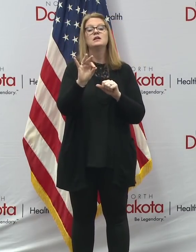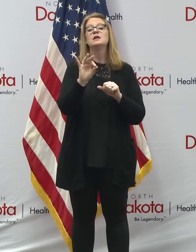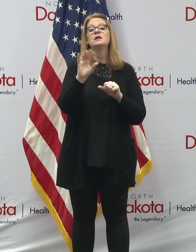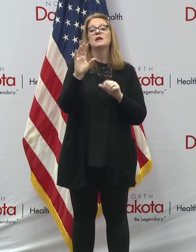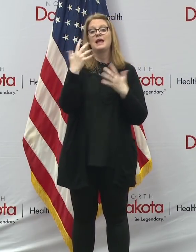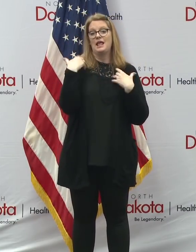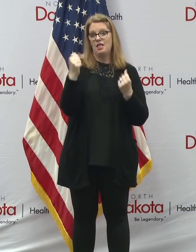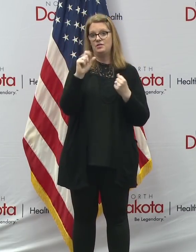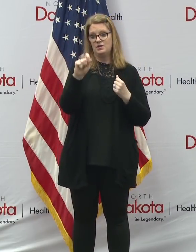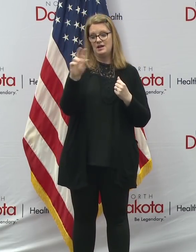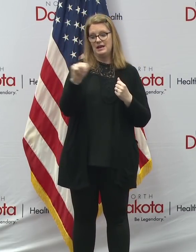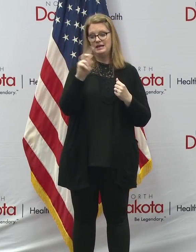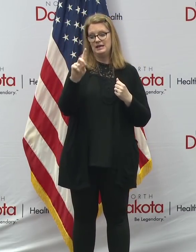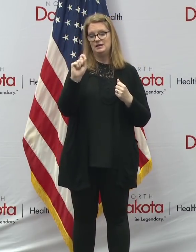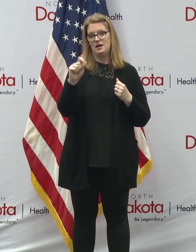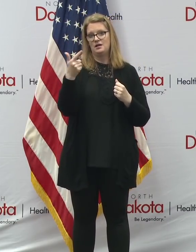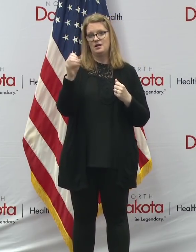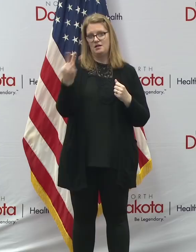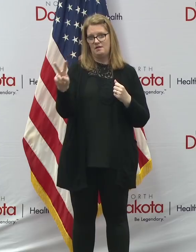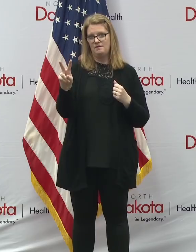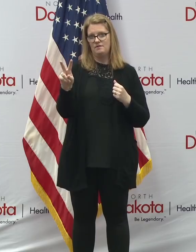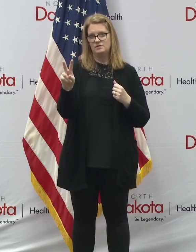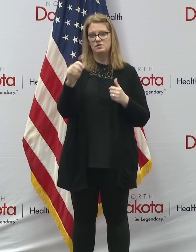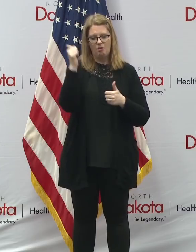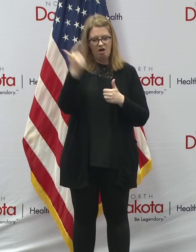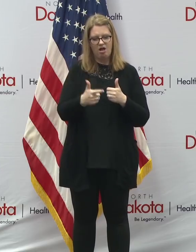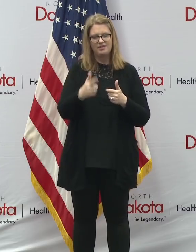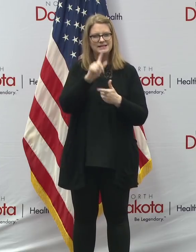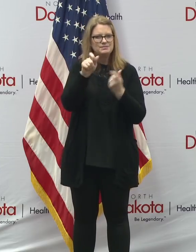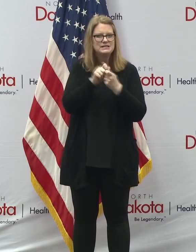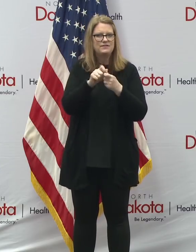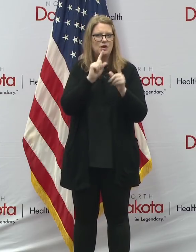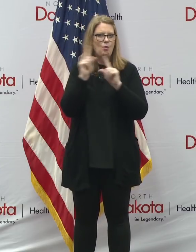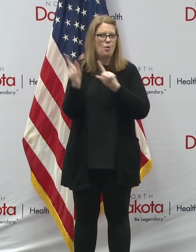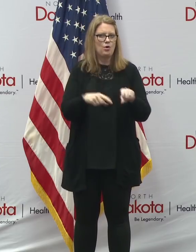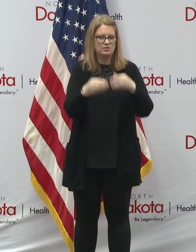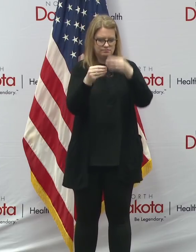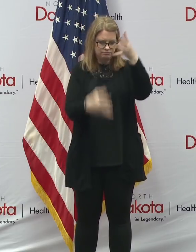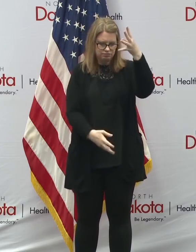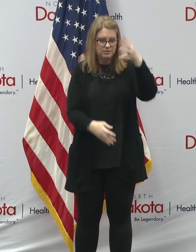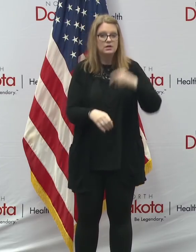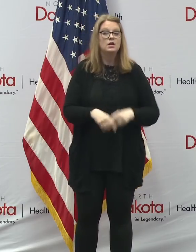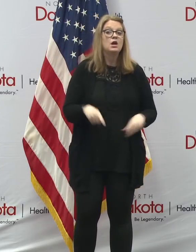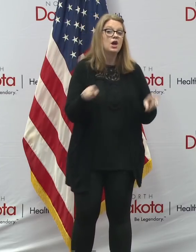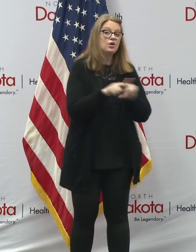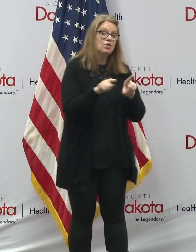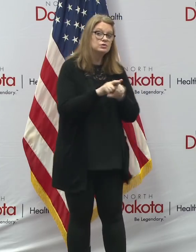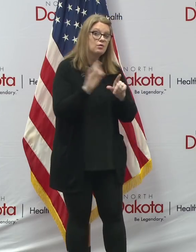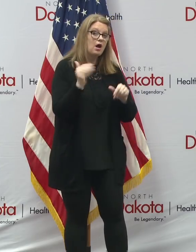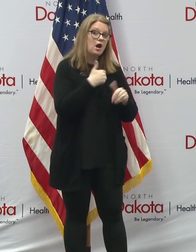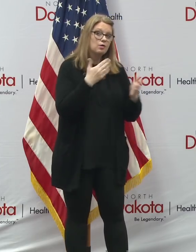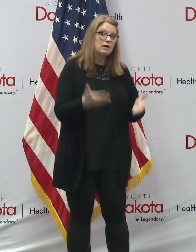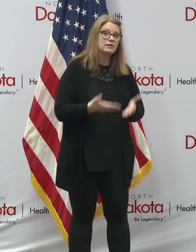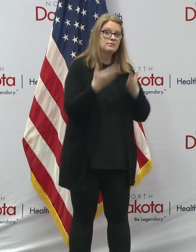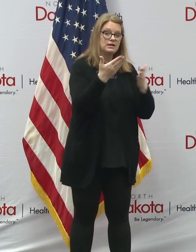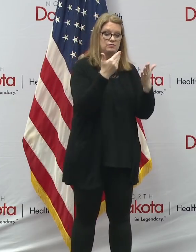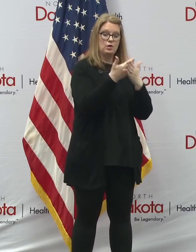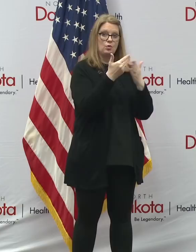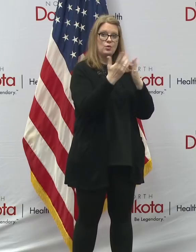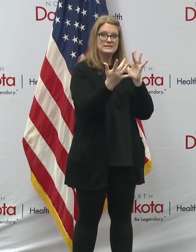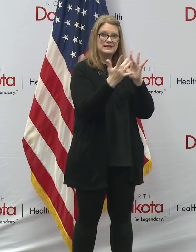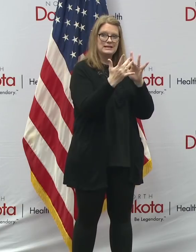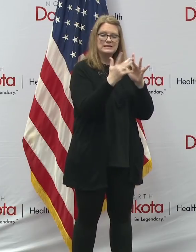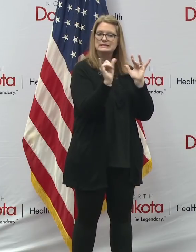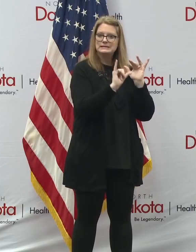.gov. In addition to the order, our recommendation for all close contacts remains the